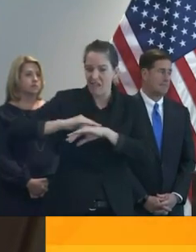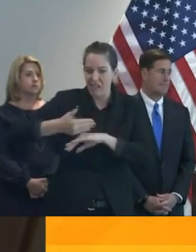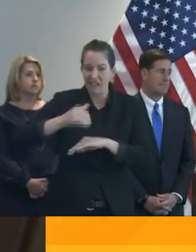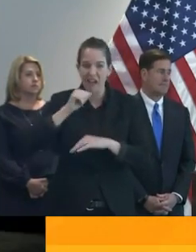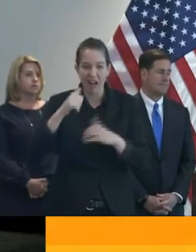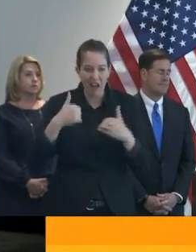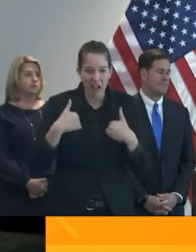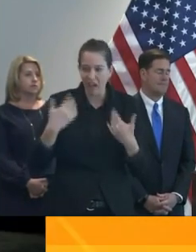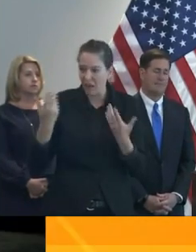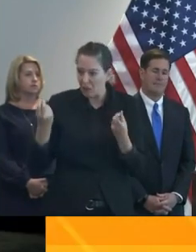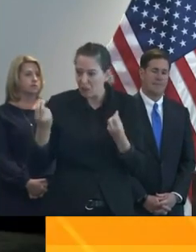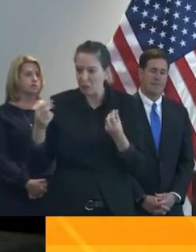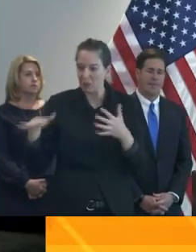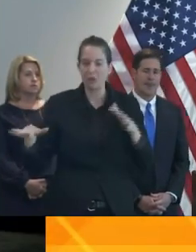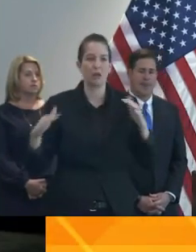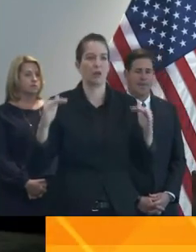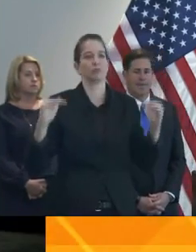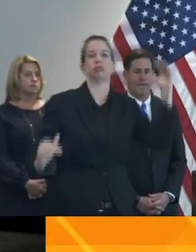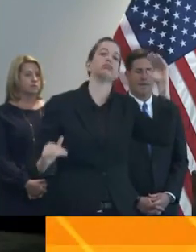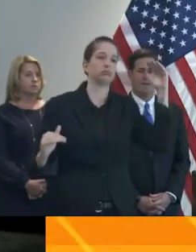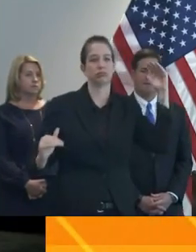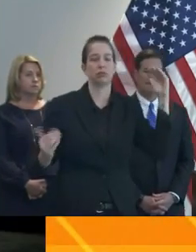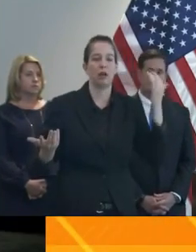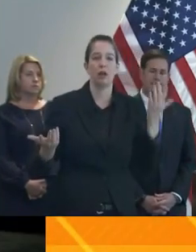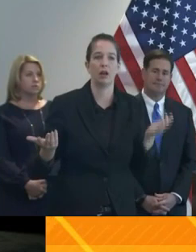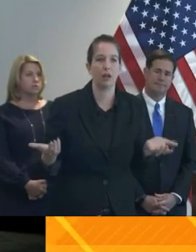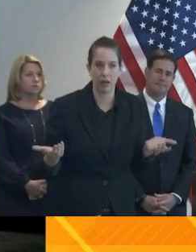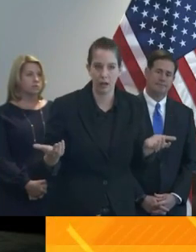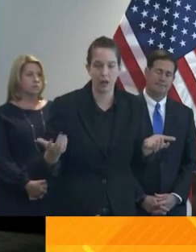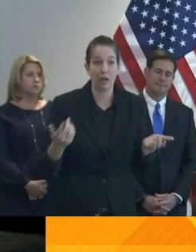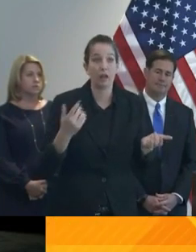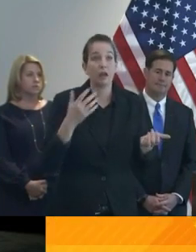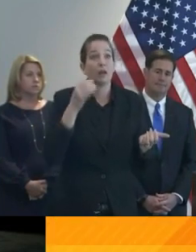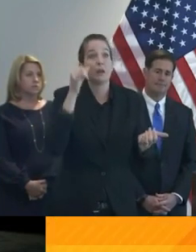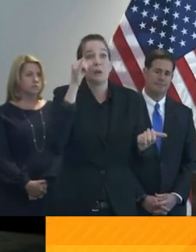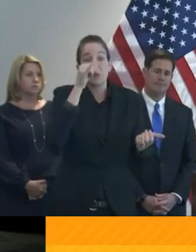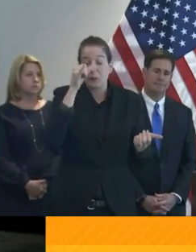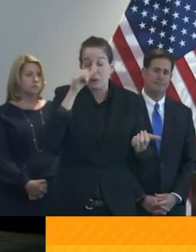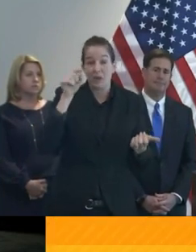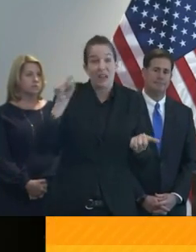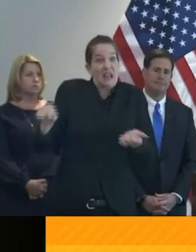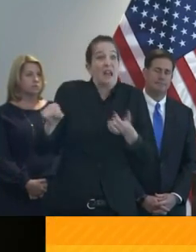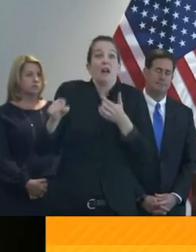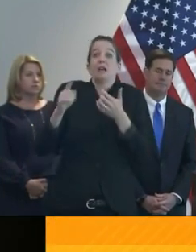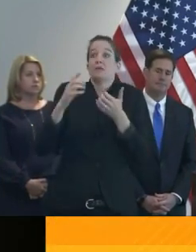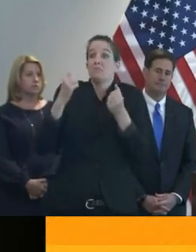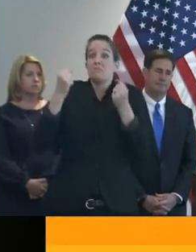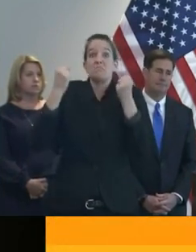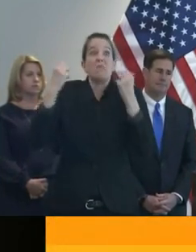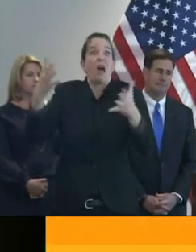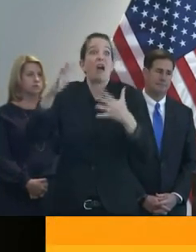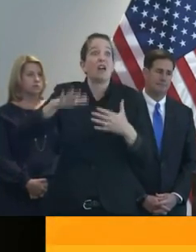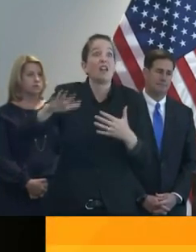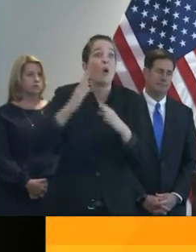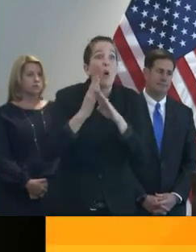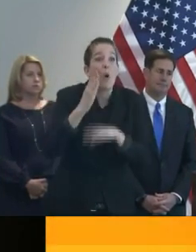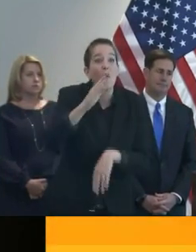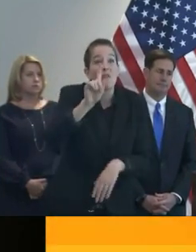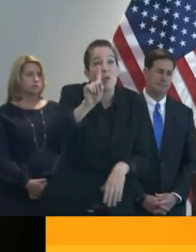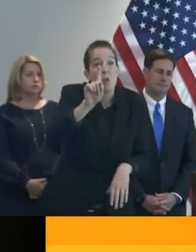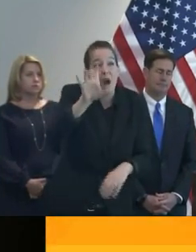families. And there are, I mean, it's much larger than I ever could have imagined. It's probably over 100,000